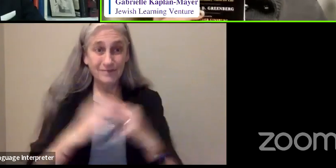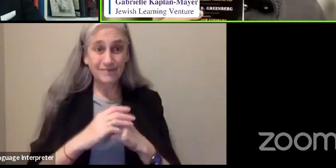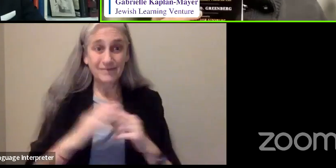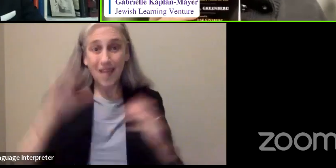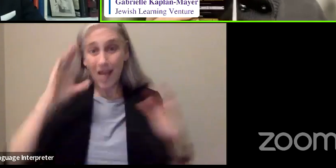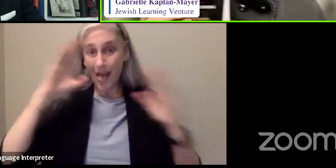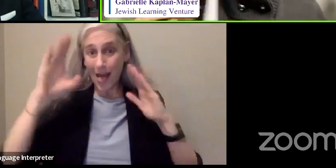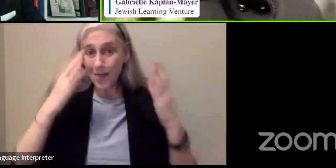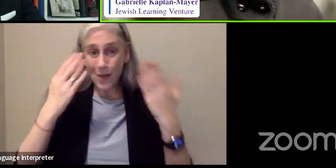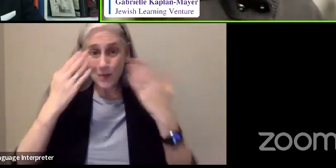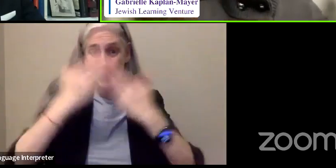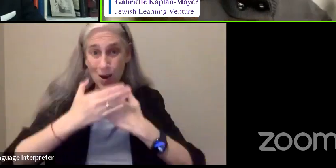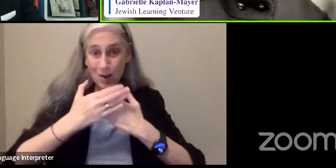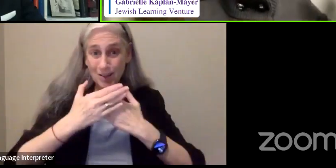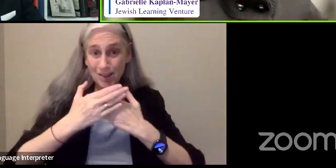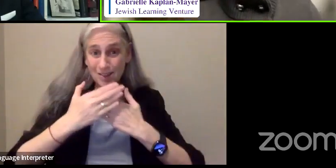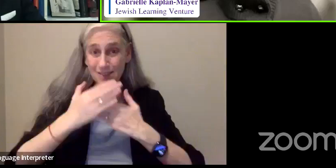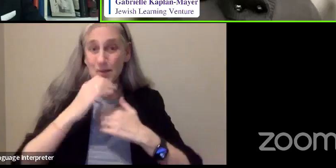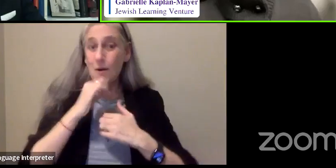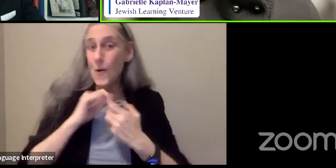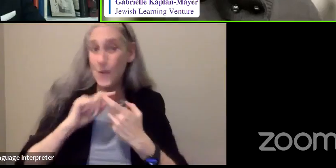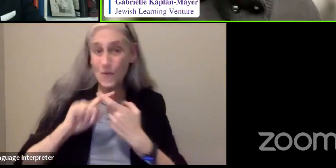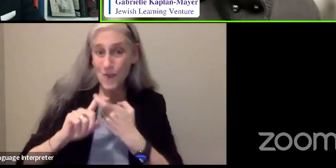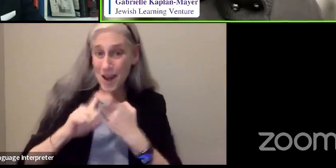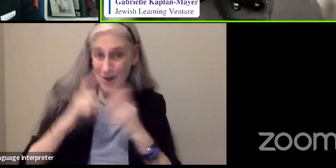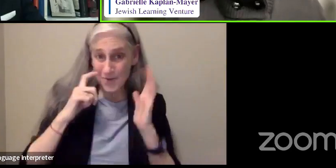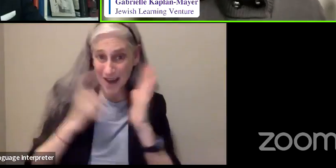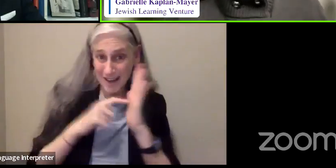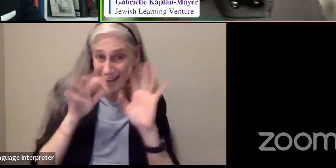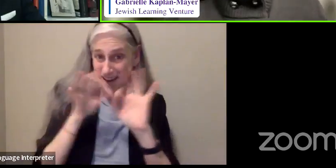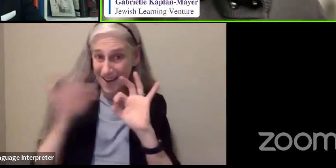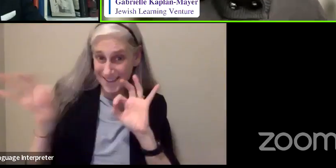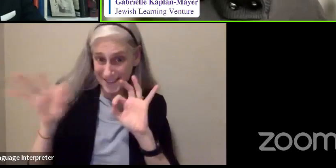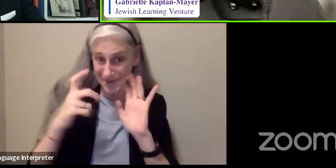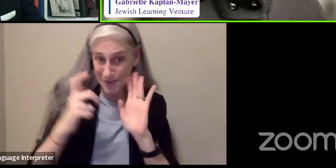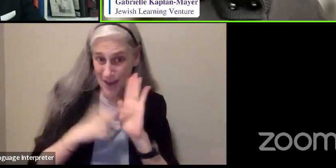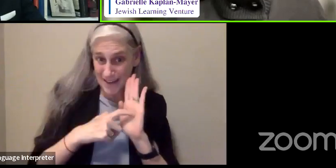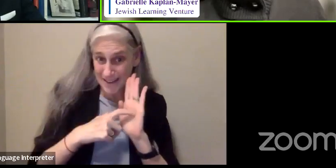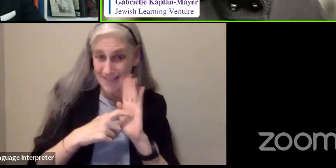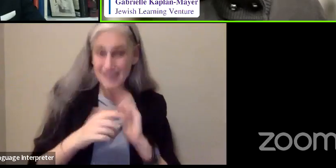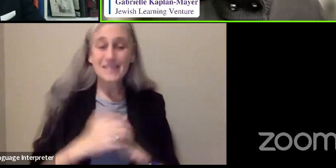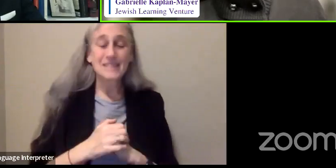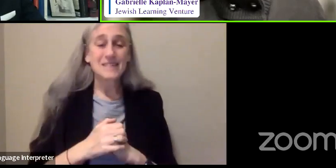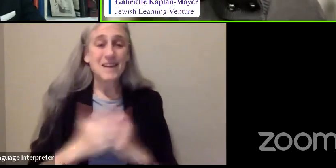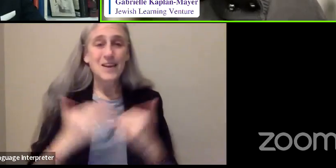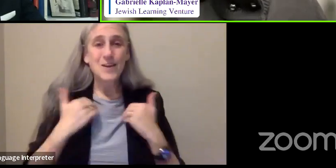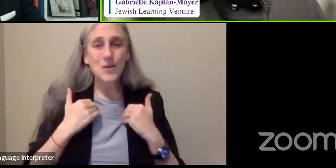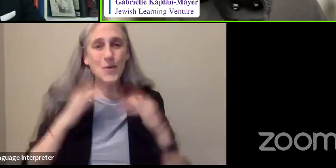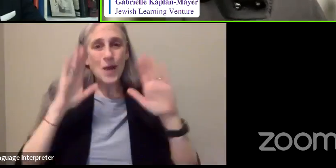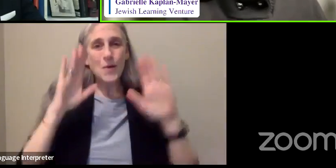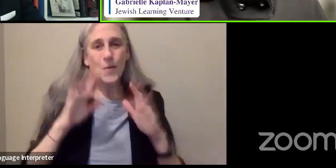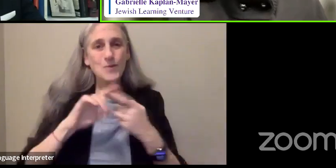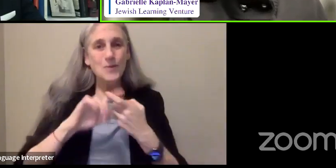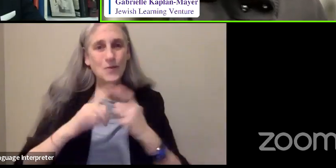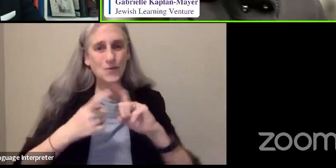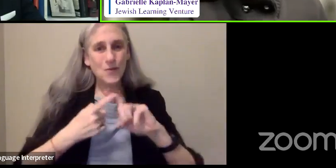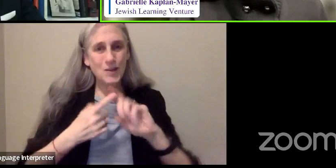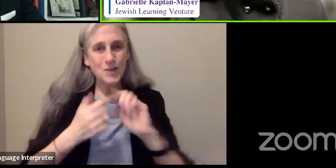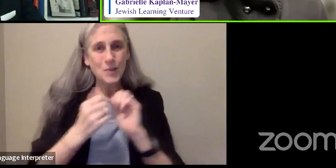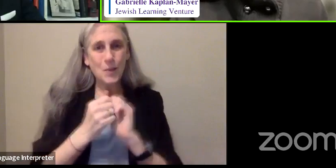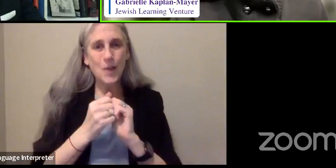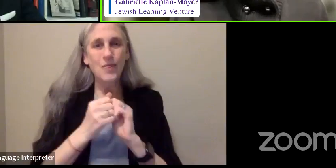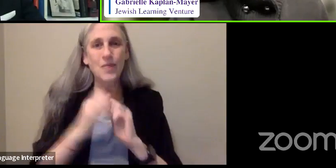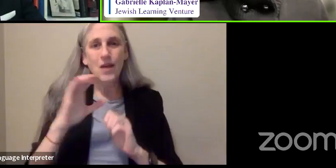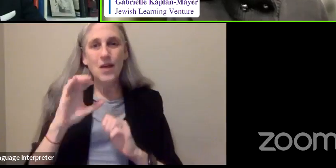Hello Darkness, we recognize that lyric. You had an incredible friendship with your Columbia